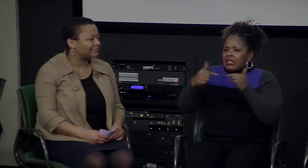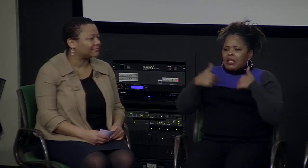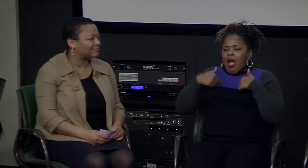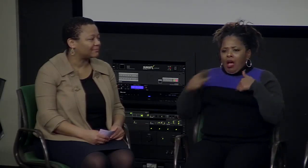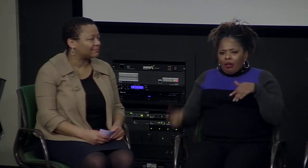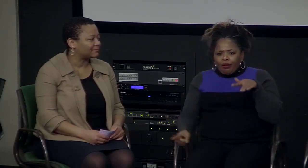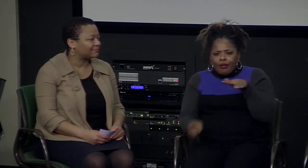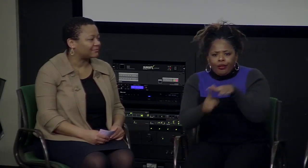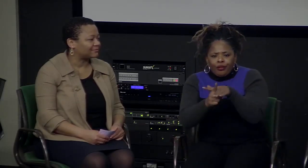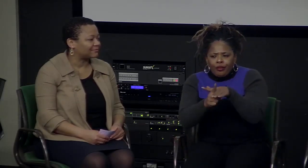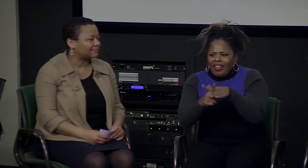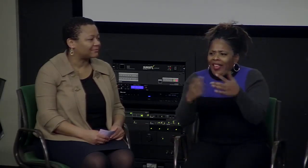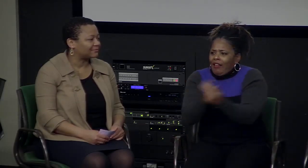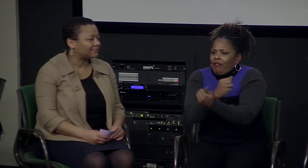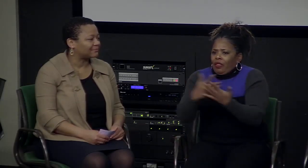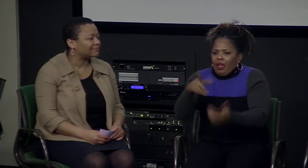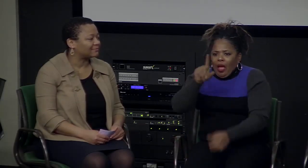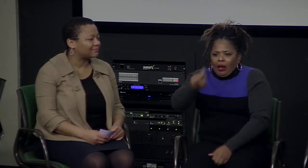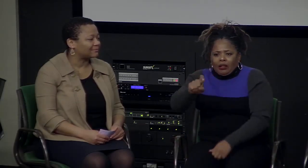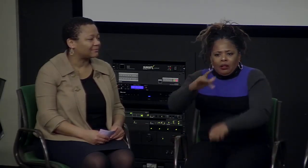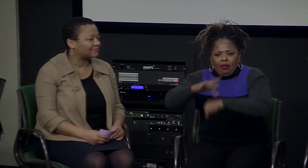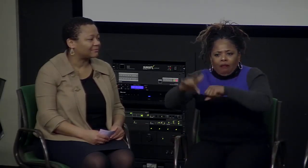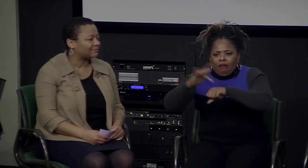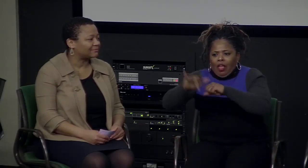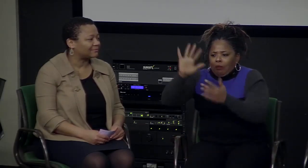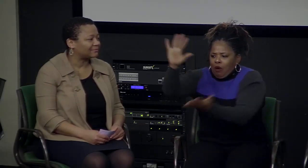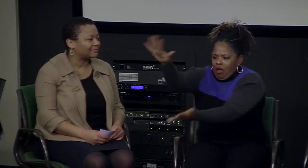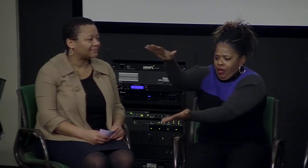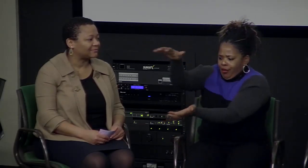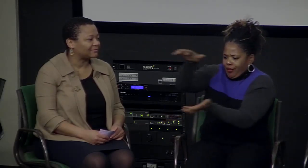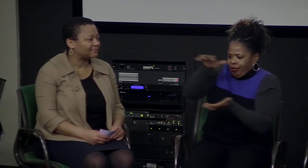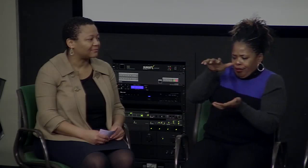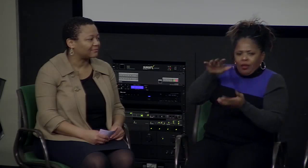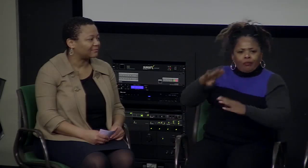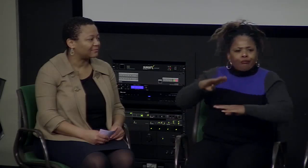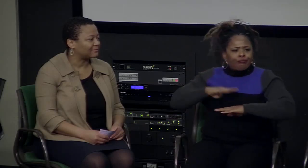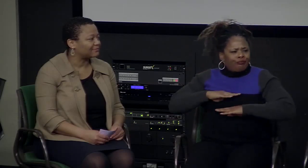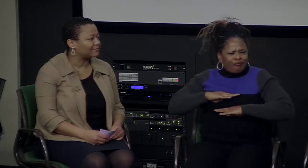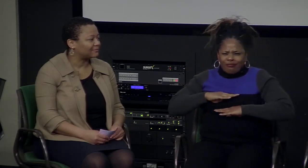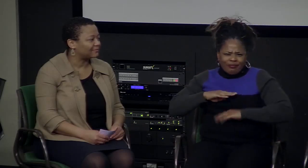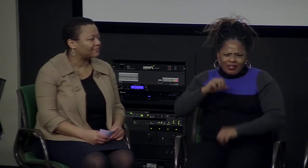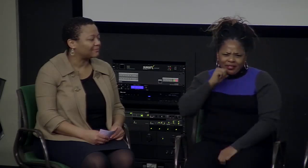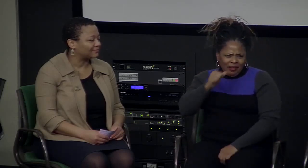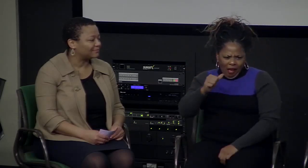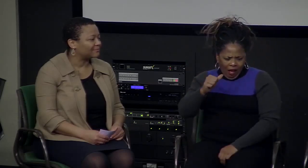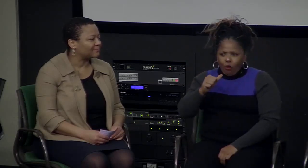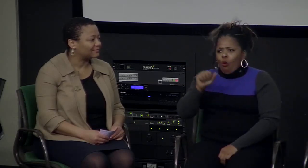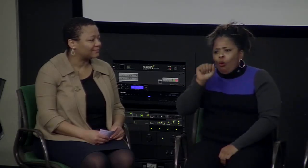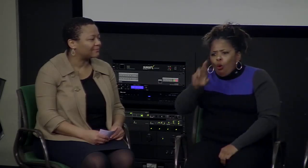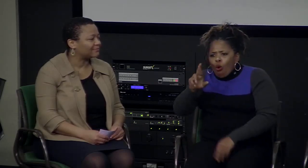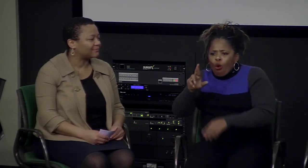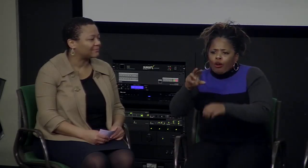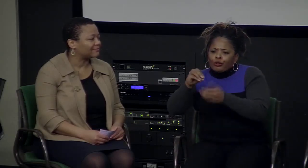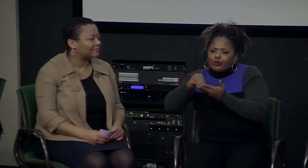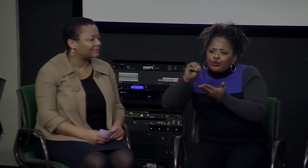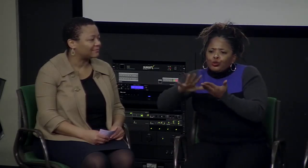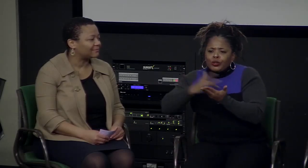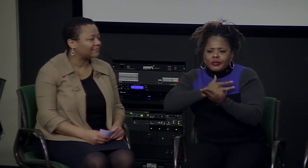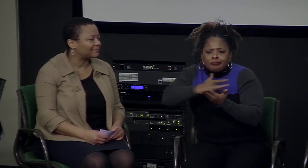Many people feel that the mentor is a one-stop shop that I walk in empty and I'm going to be able to get everything I need from that mentor in order